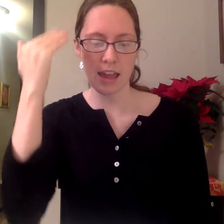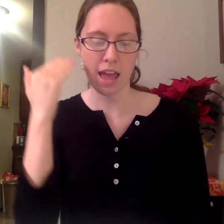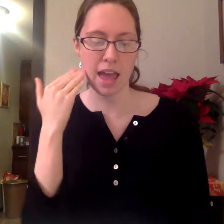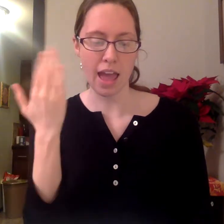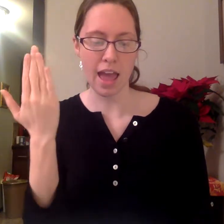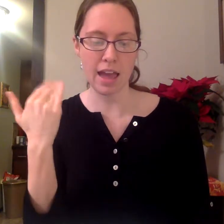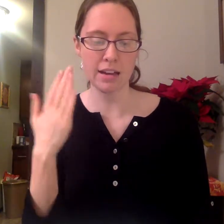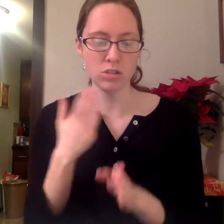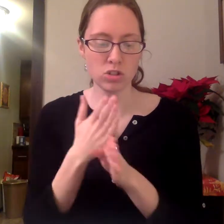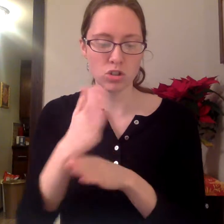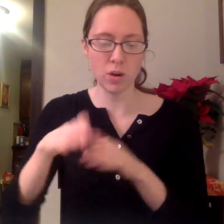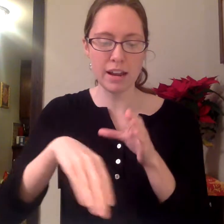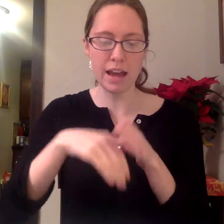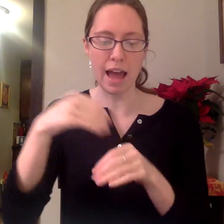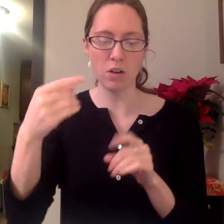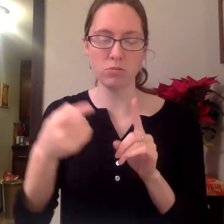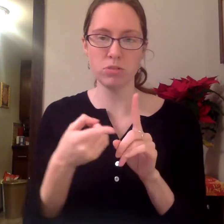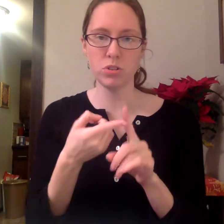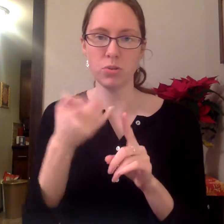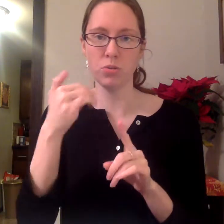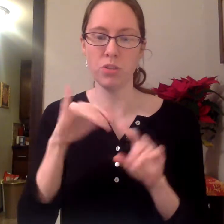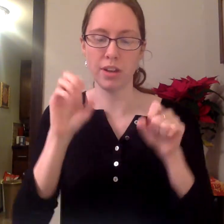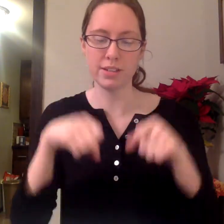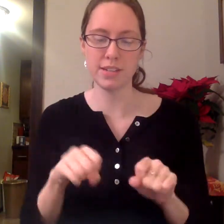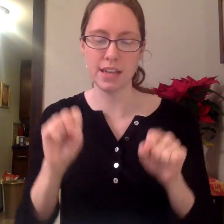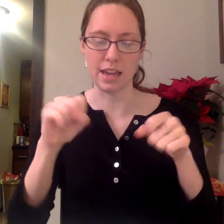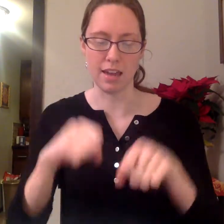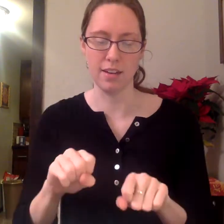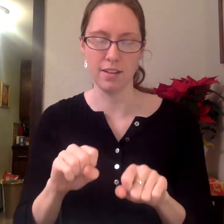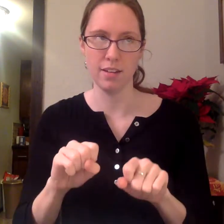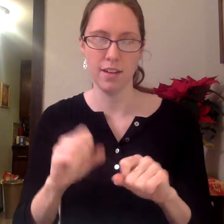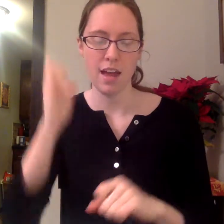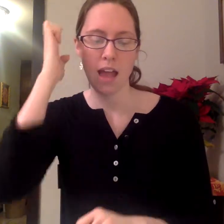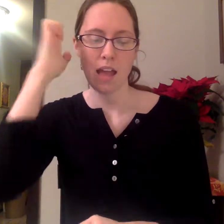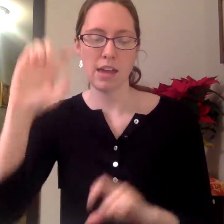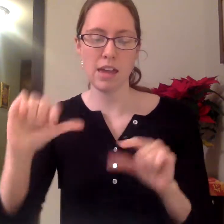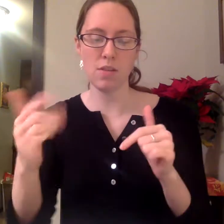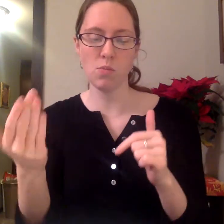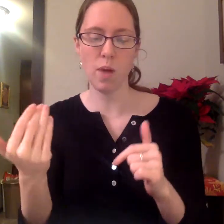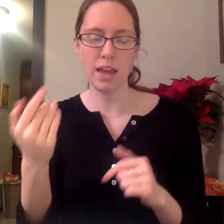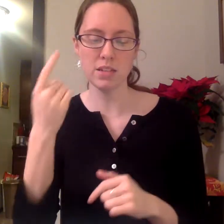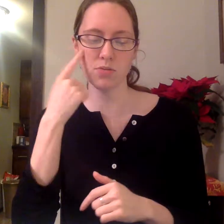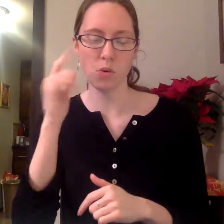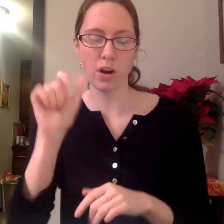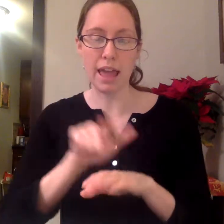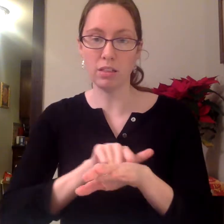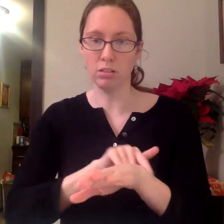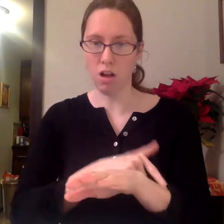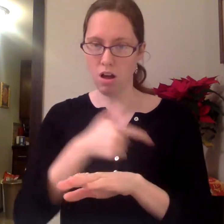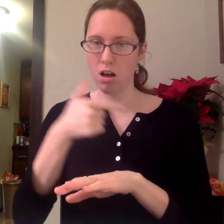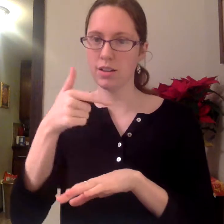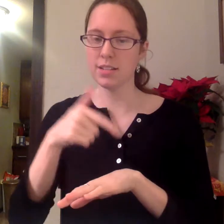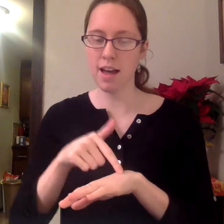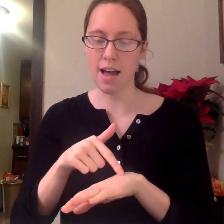headed straight out to the sea. He went for a long time,